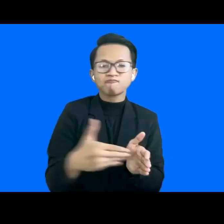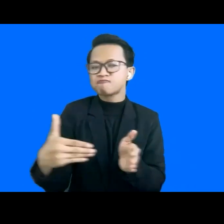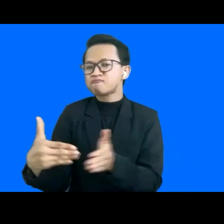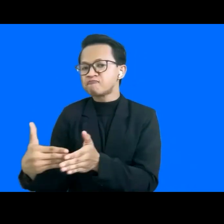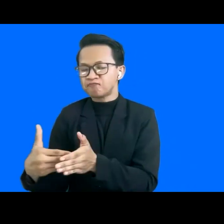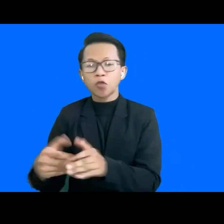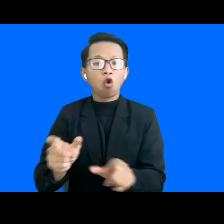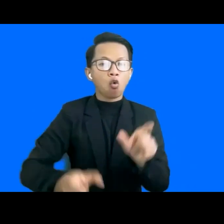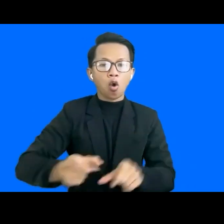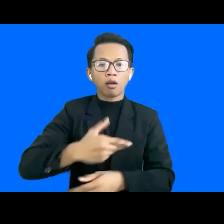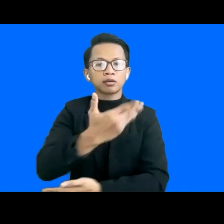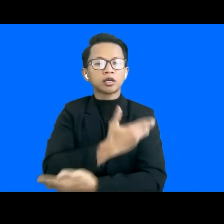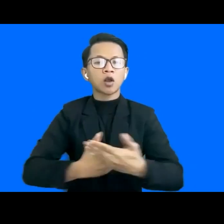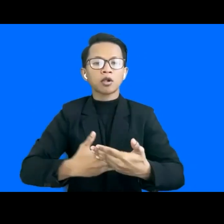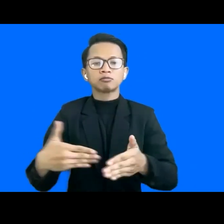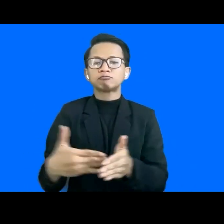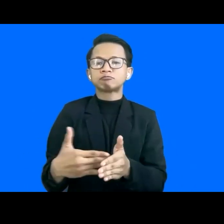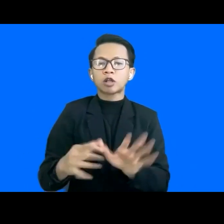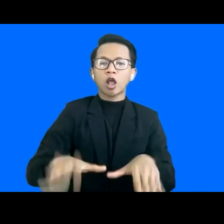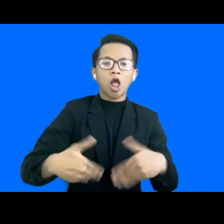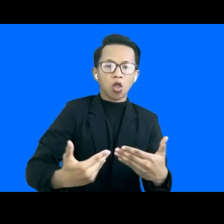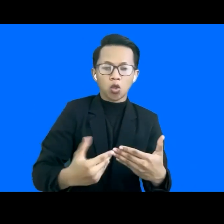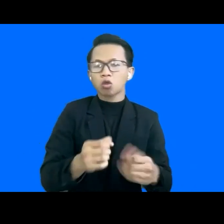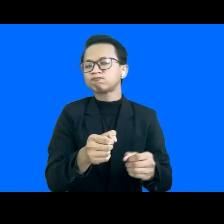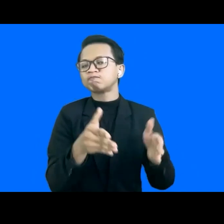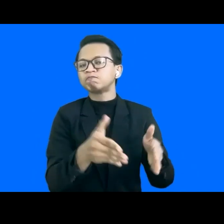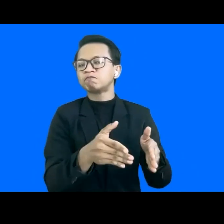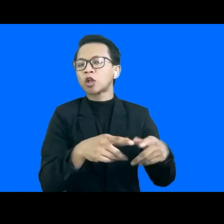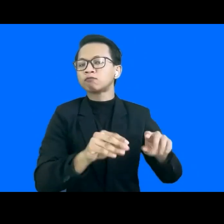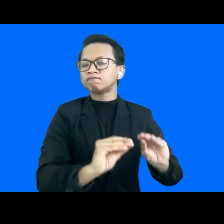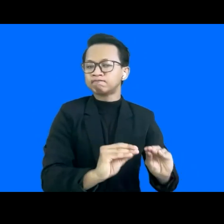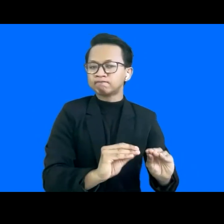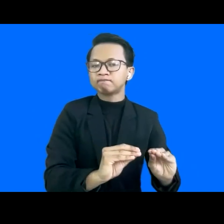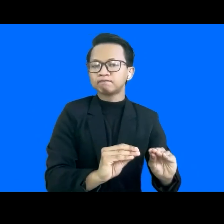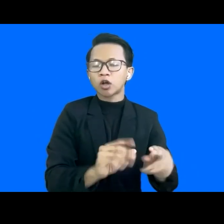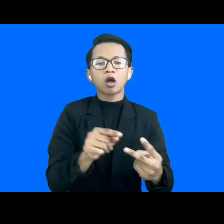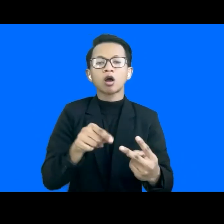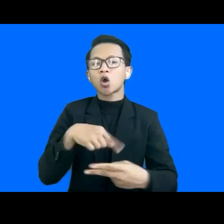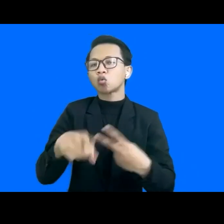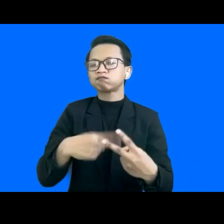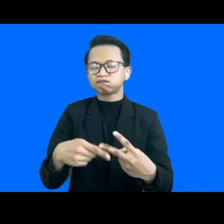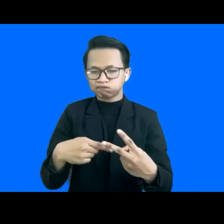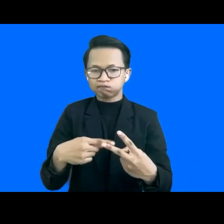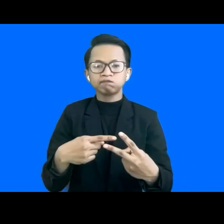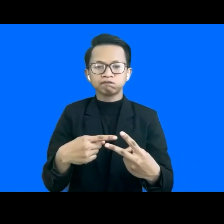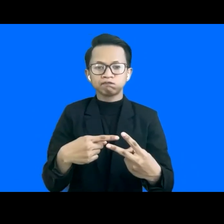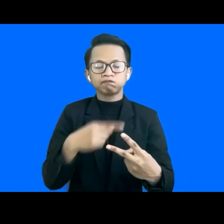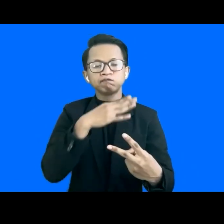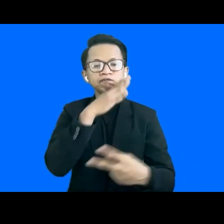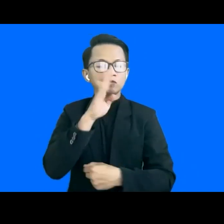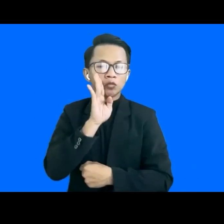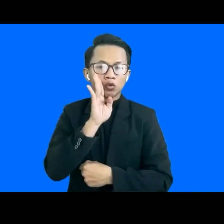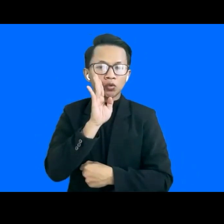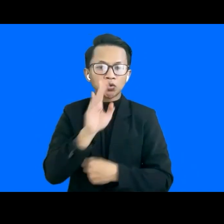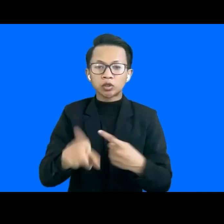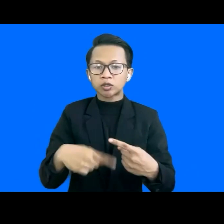disability when speaking for men. Personally, I think there are two main factors and look for this issue. First